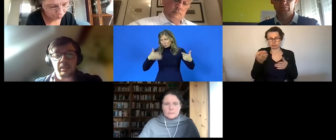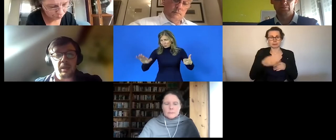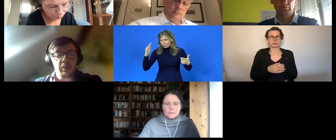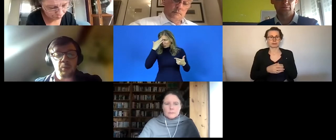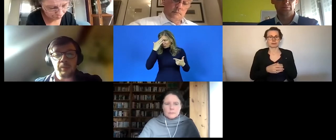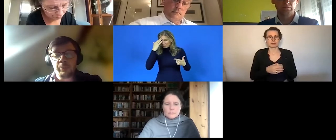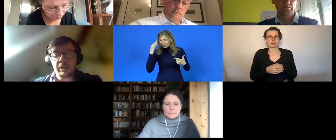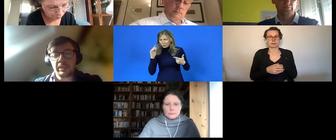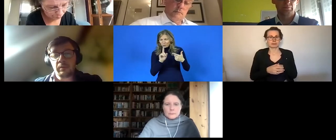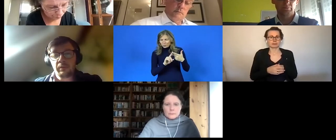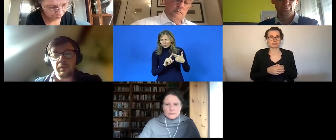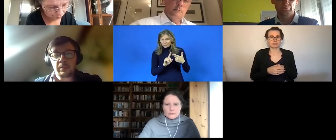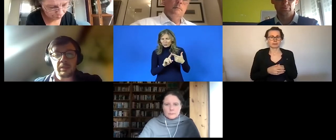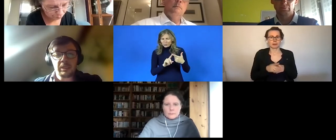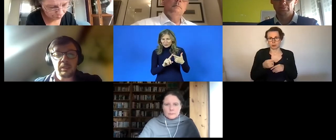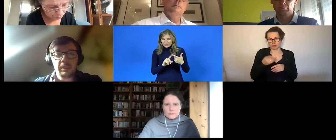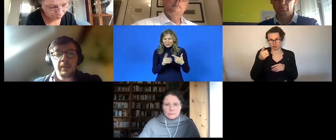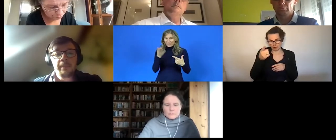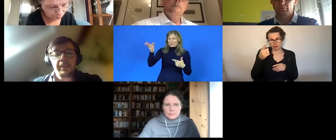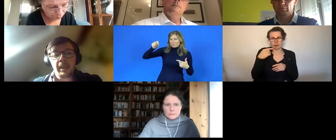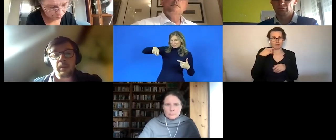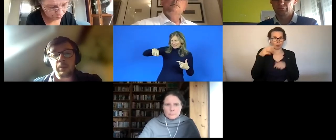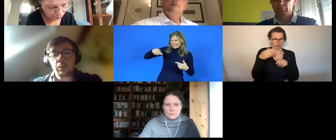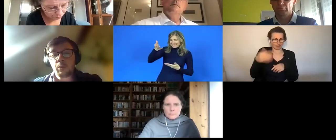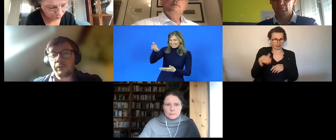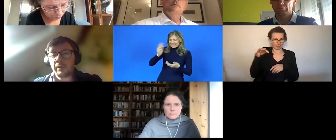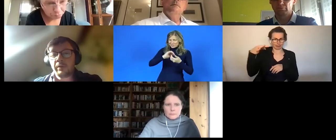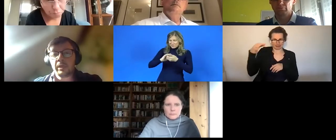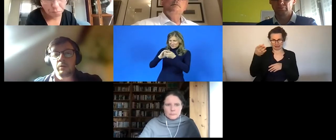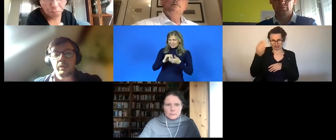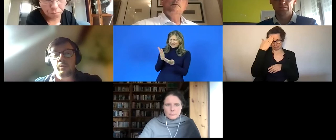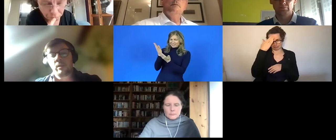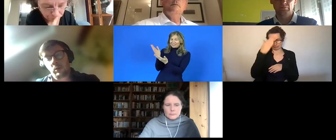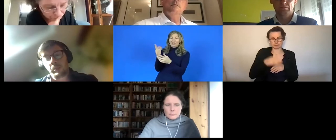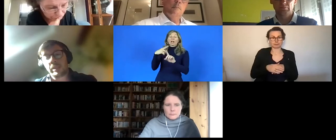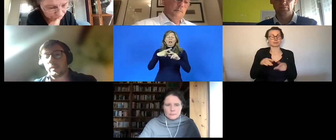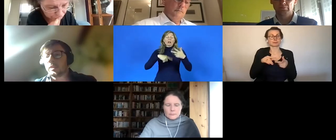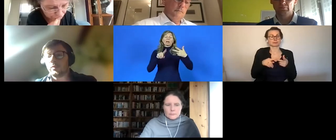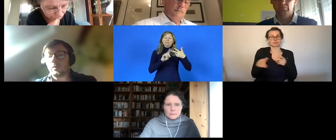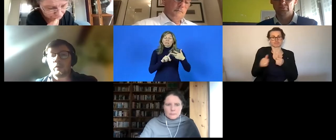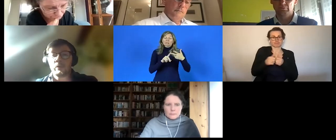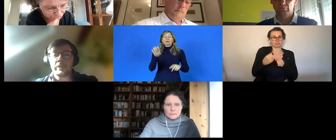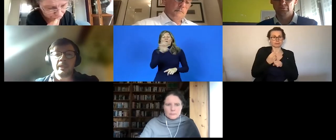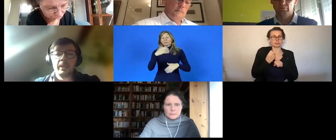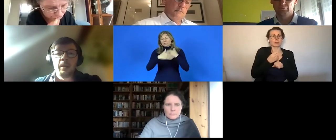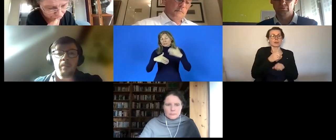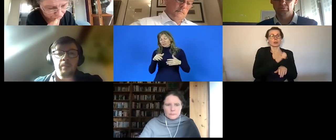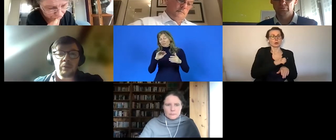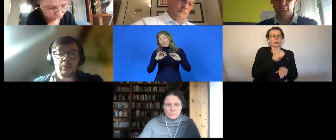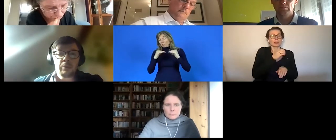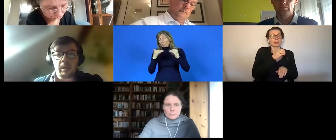since you were president of the association and we also work very very closely with the european disability forum obviously